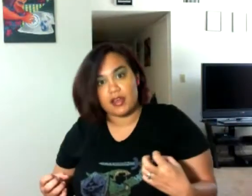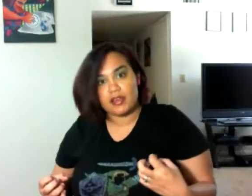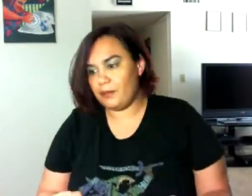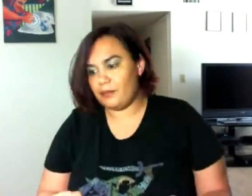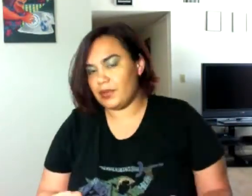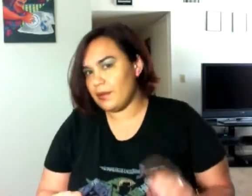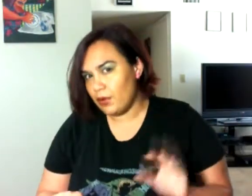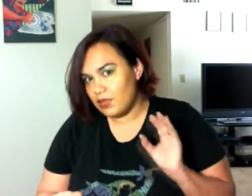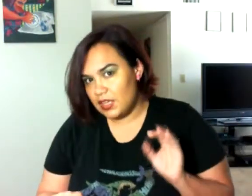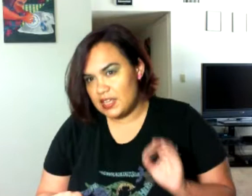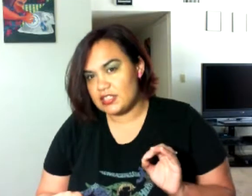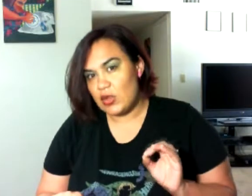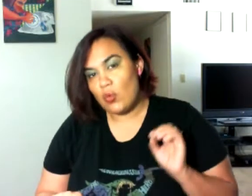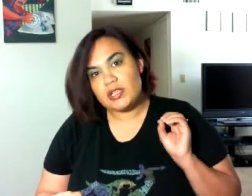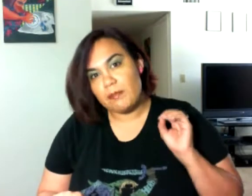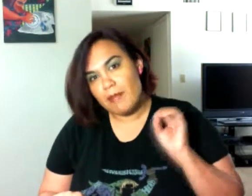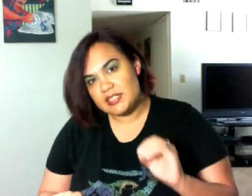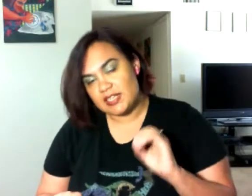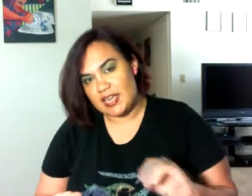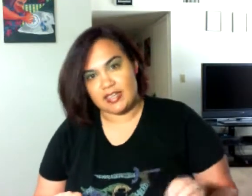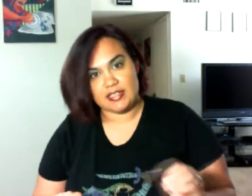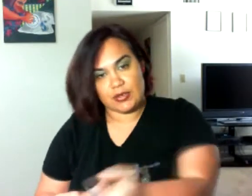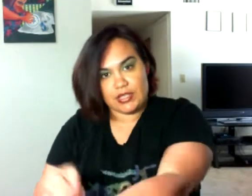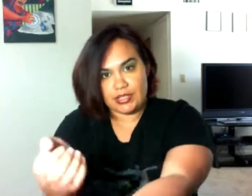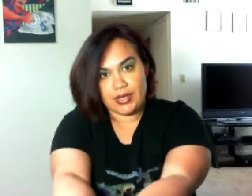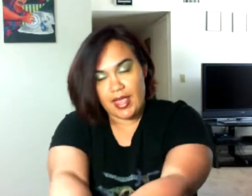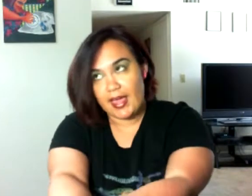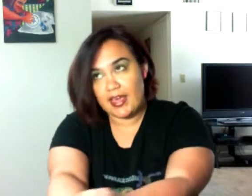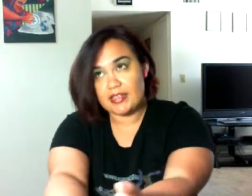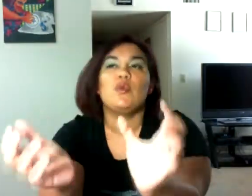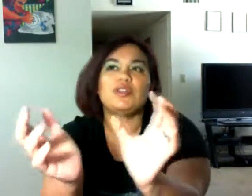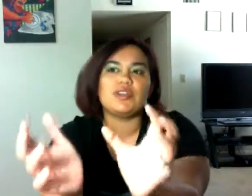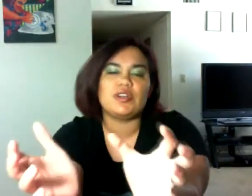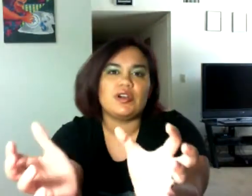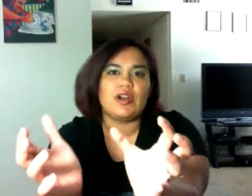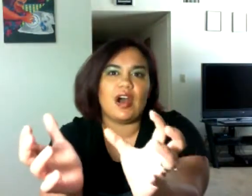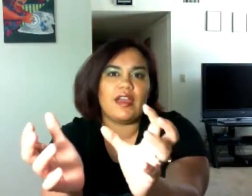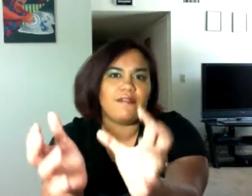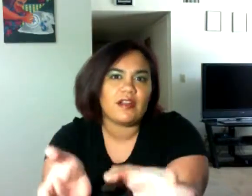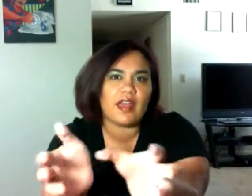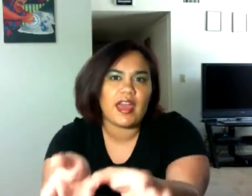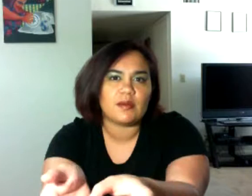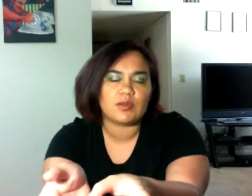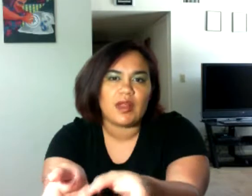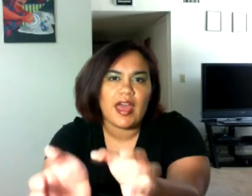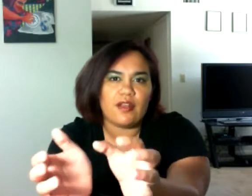But the important thing is we domesticated this creature and we took a feral animal and over